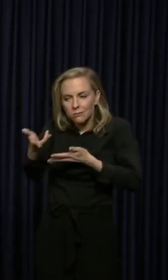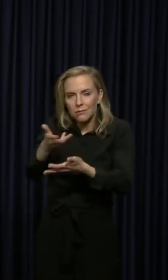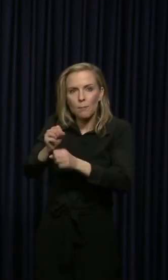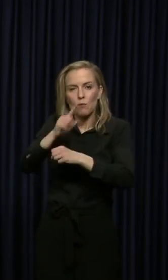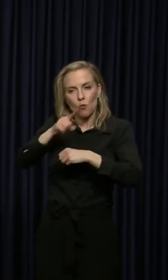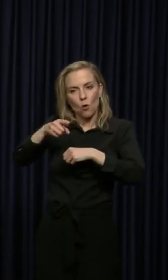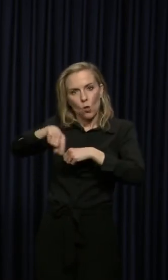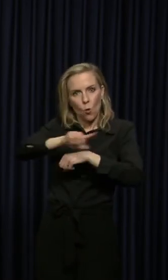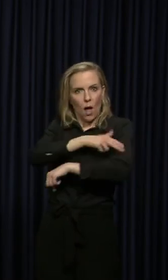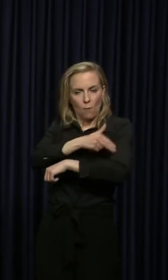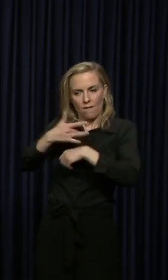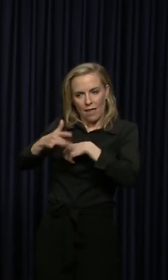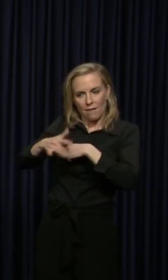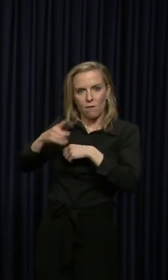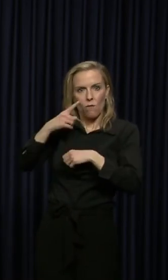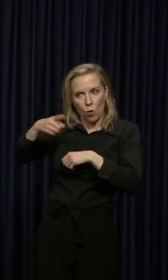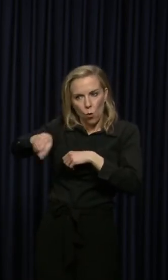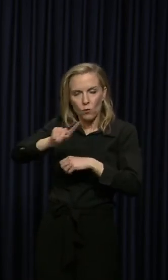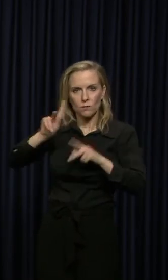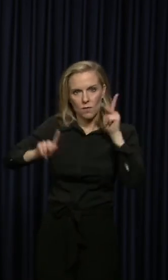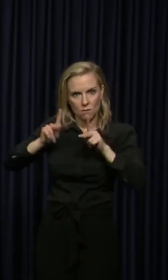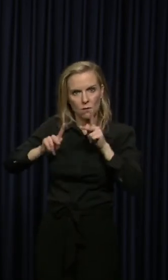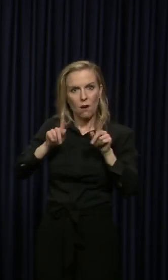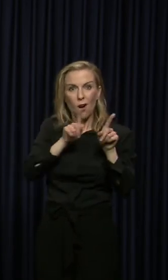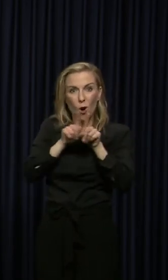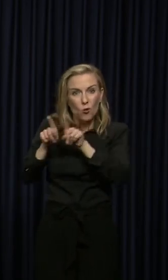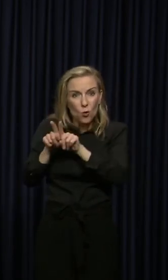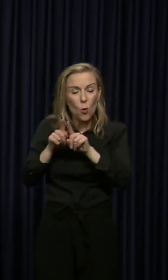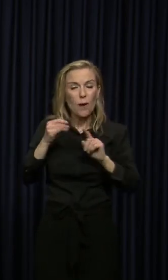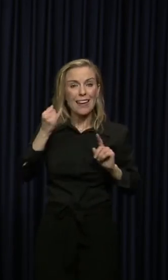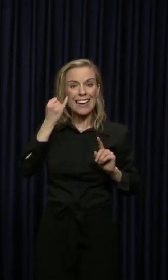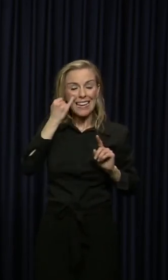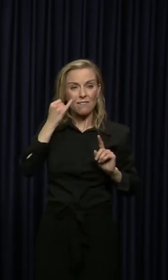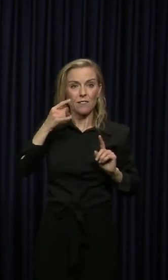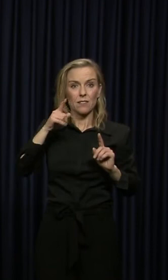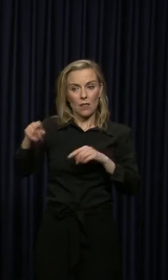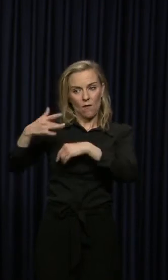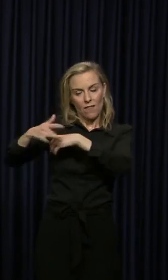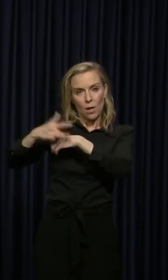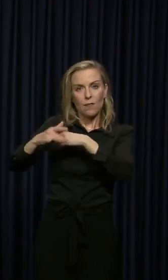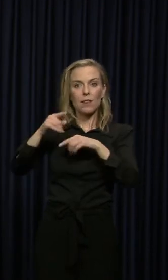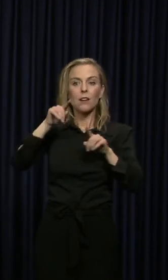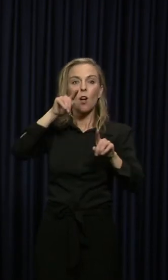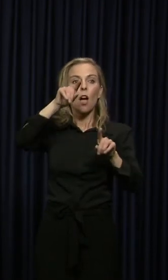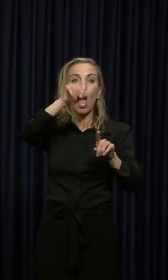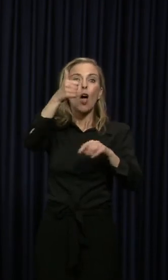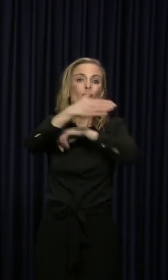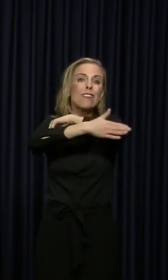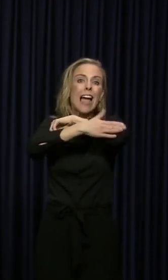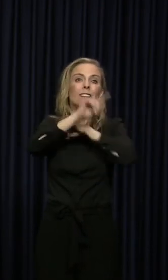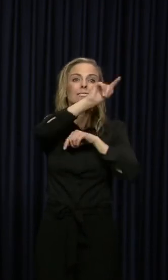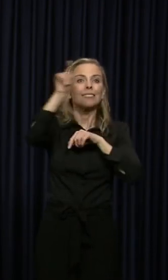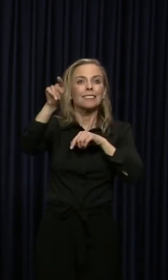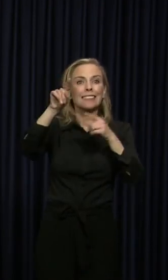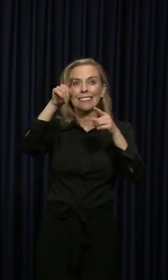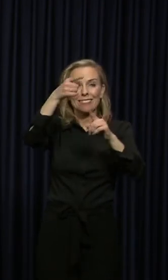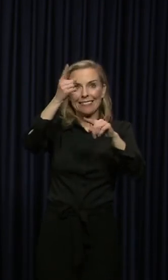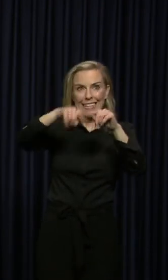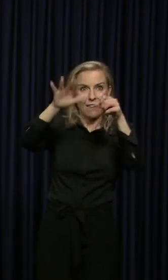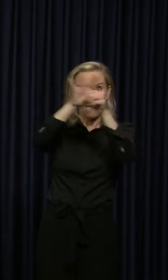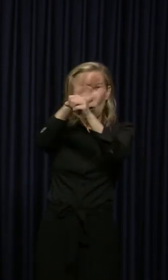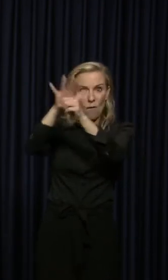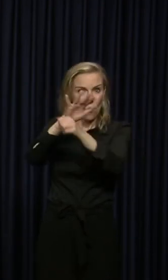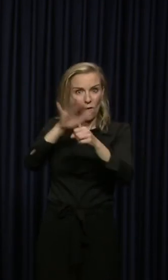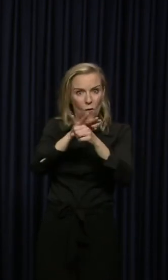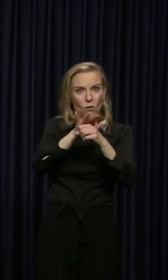But they are also available for us to divert people to if necessary, and they are getting ready for that. But but